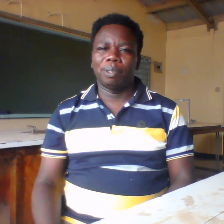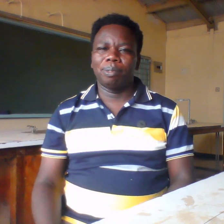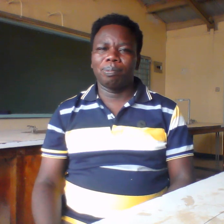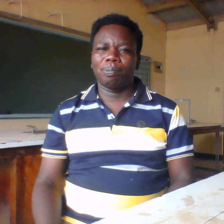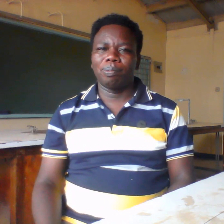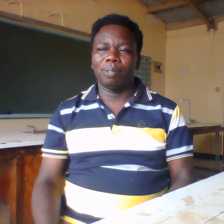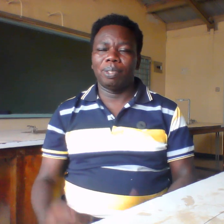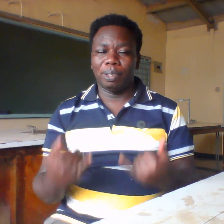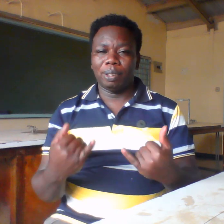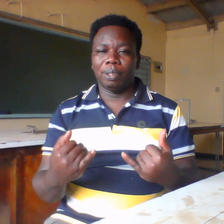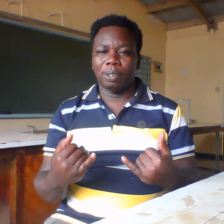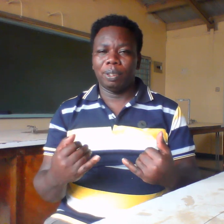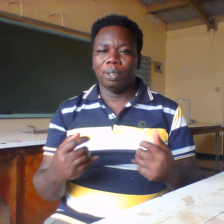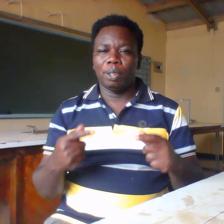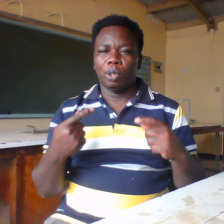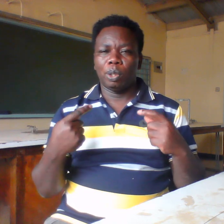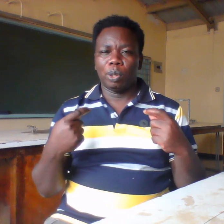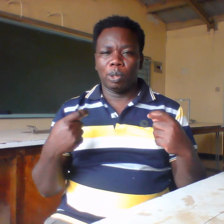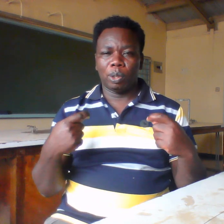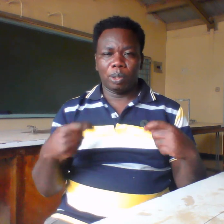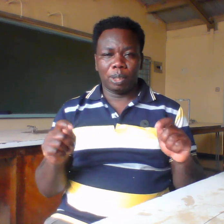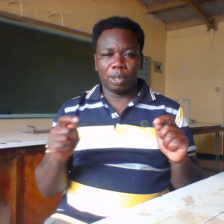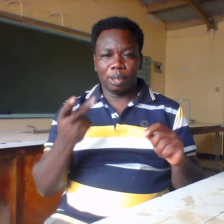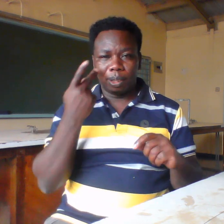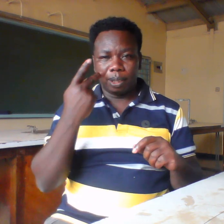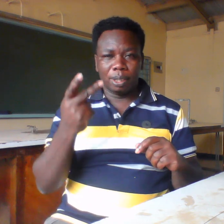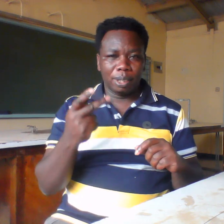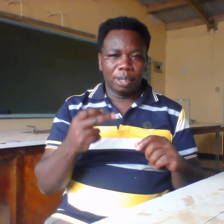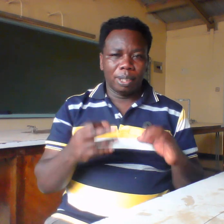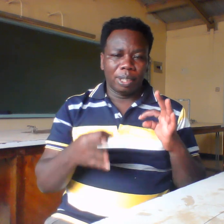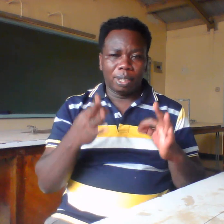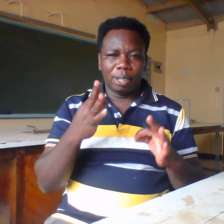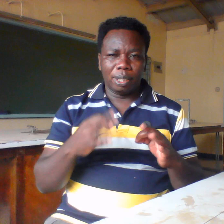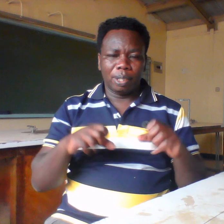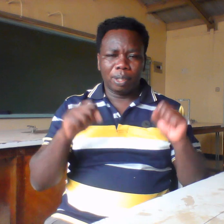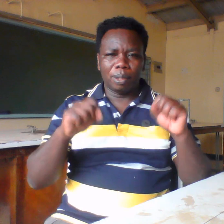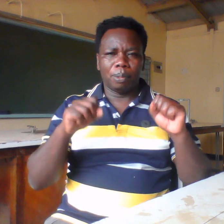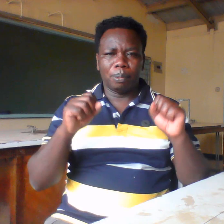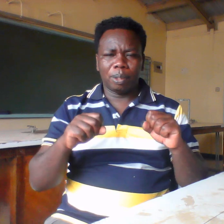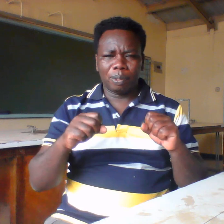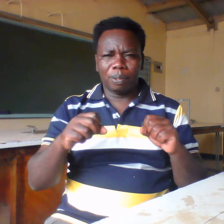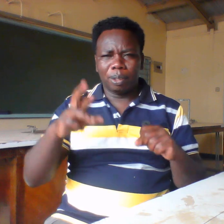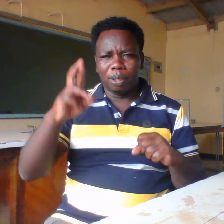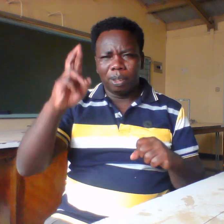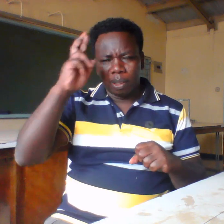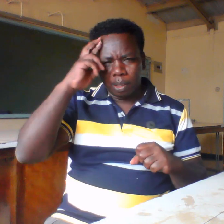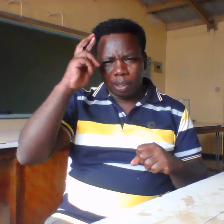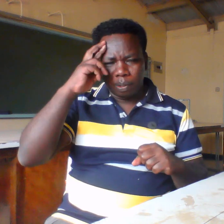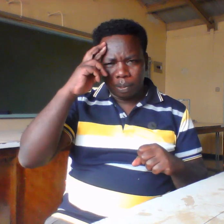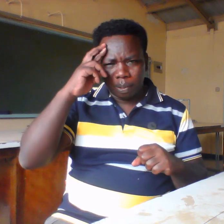see if we can remember like when i was yesterday